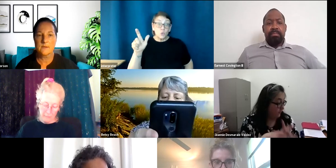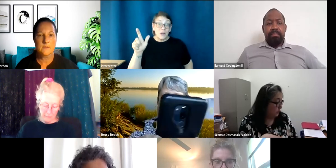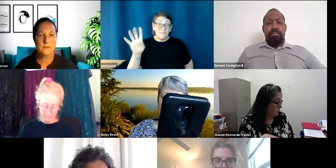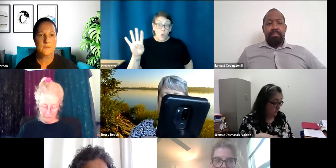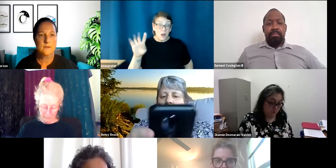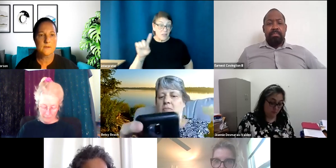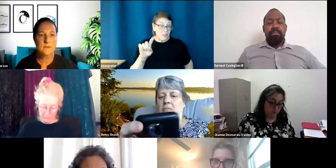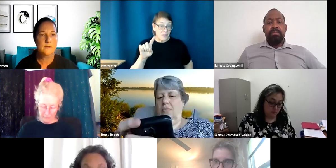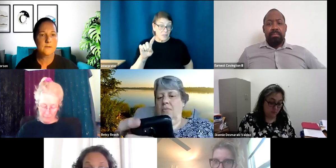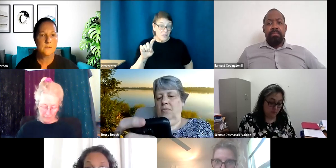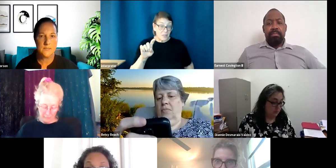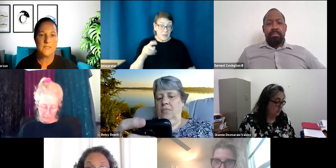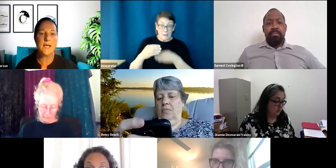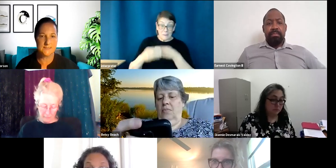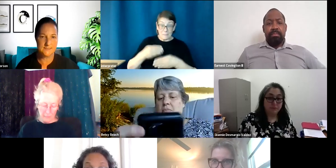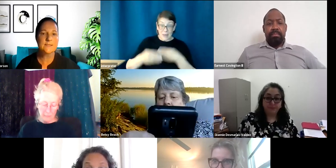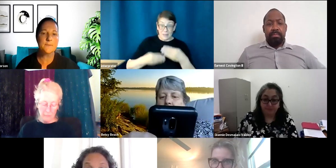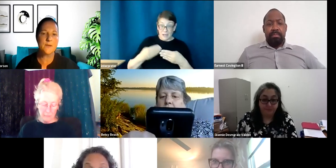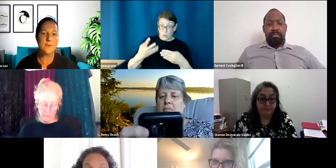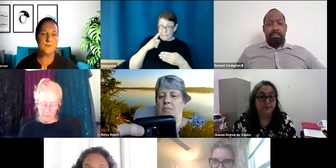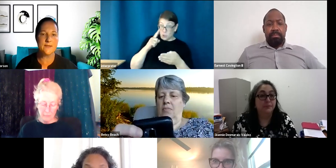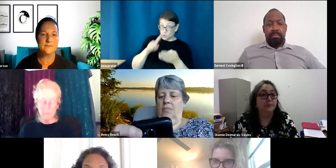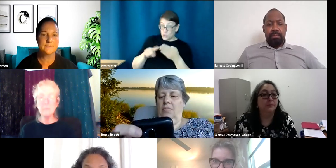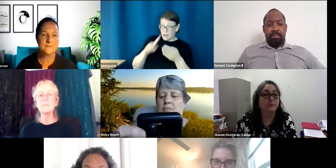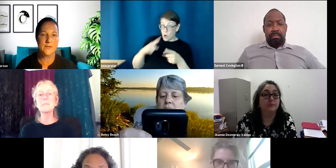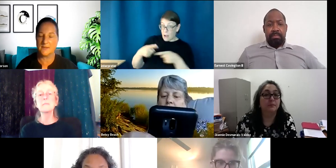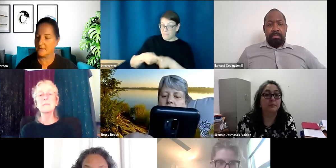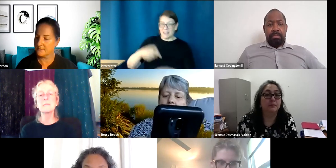Would you like me to check if there's any conflicts? That'd be great. Do that right now.